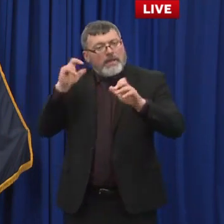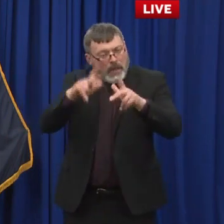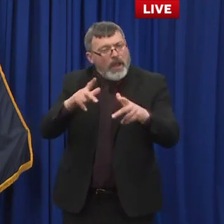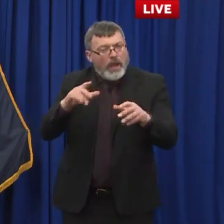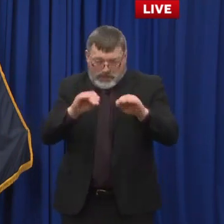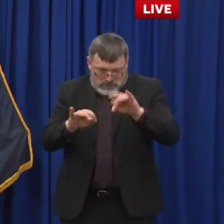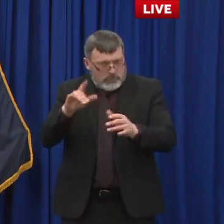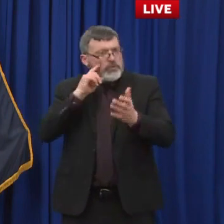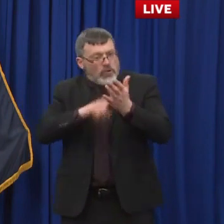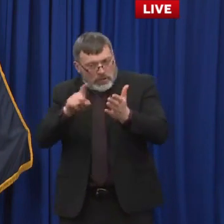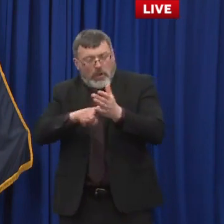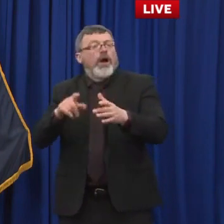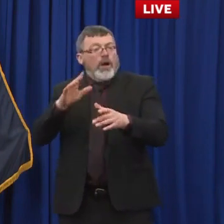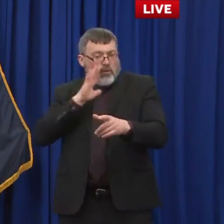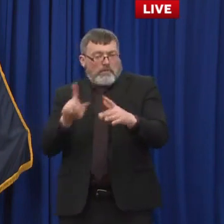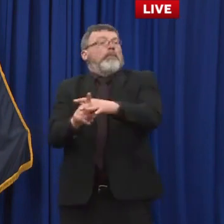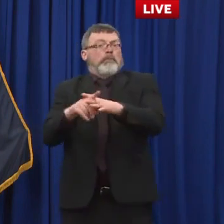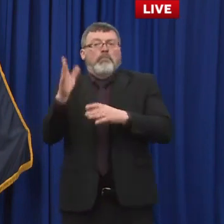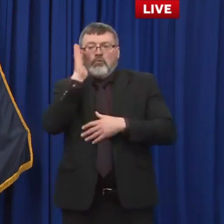anticipated.